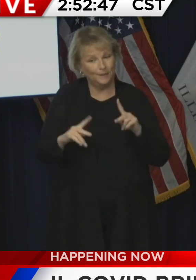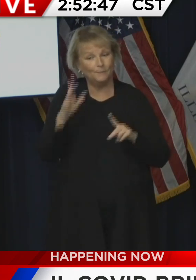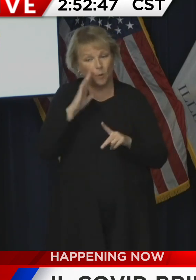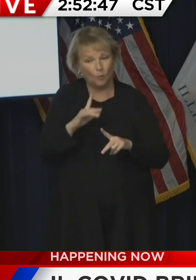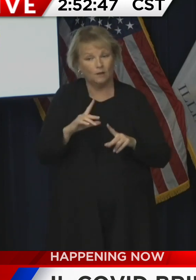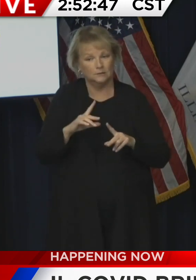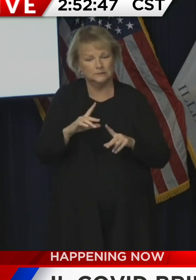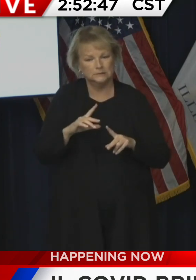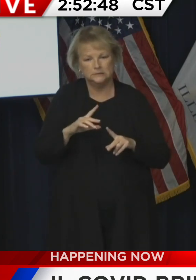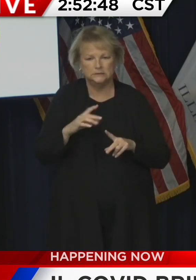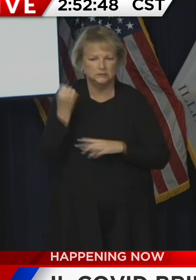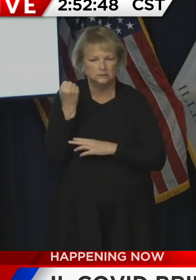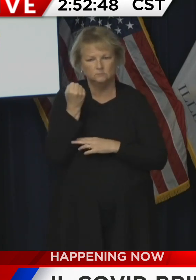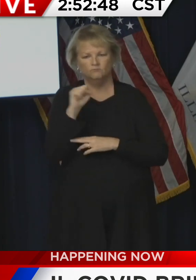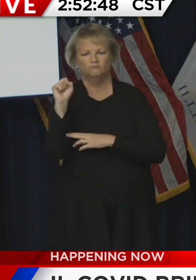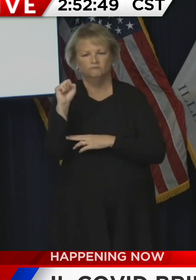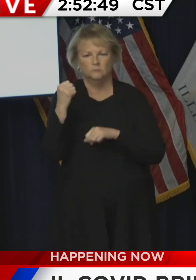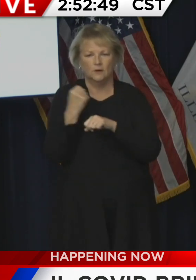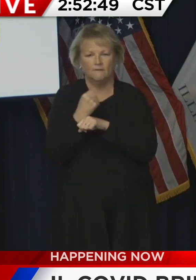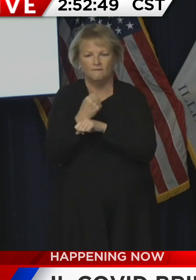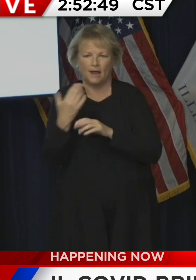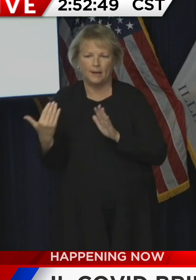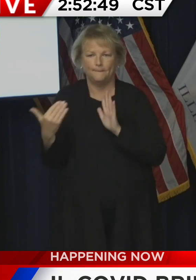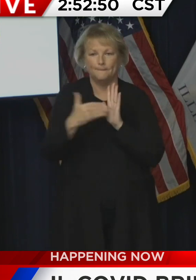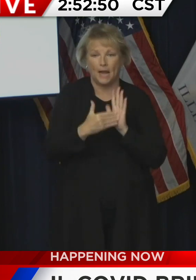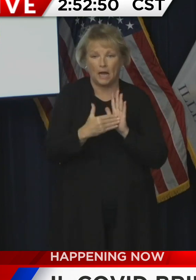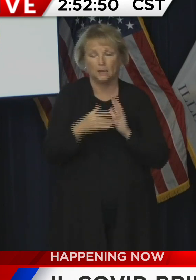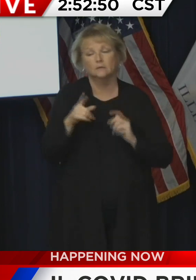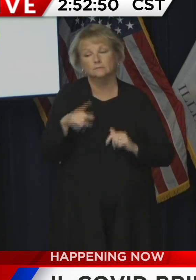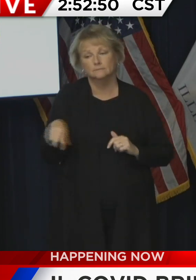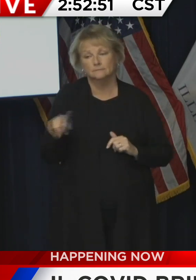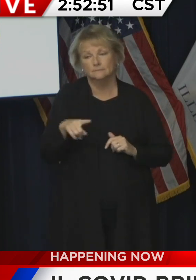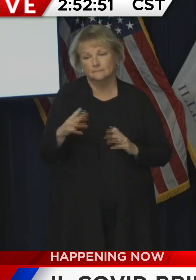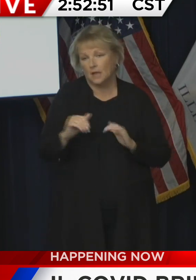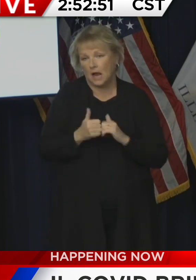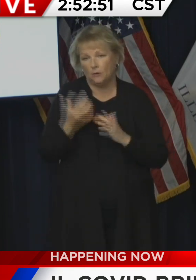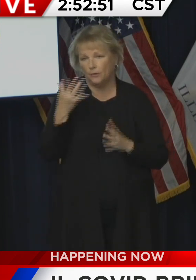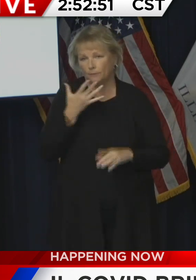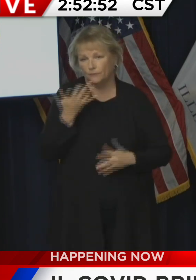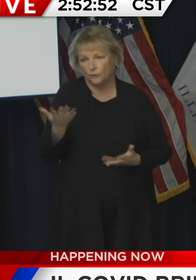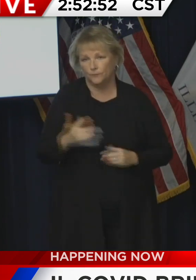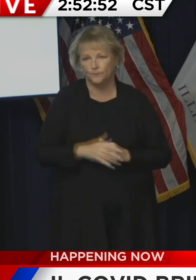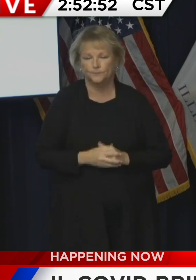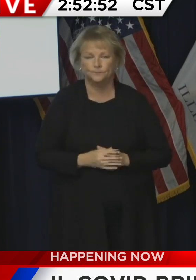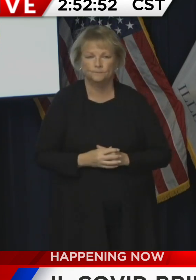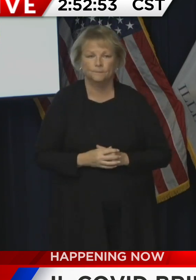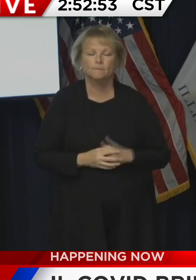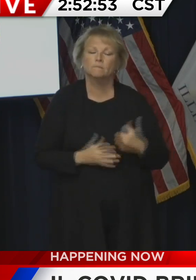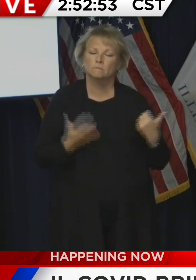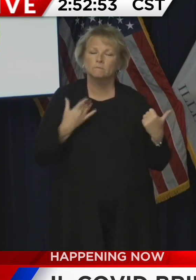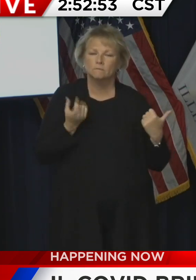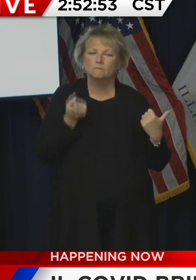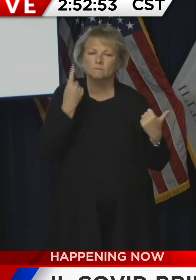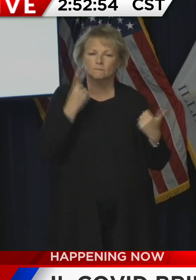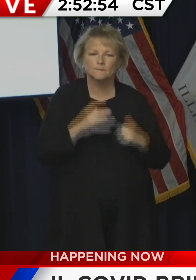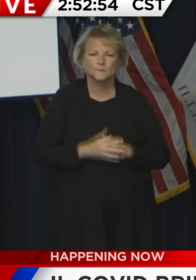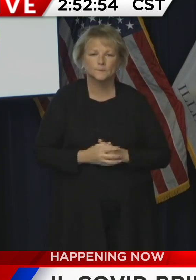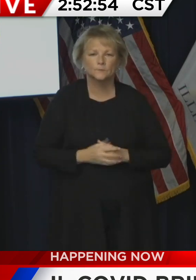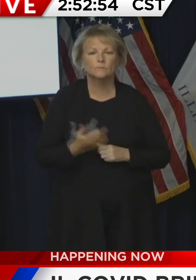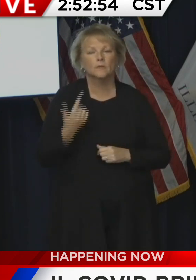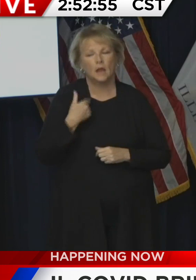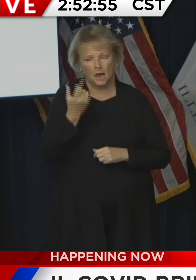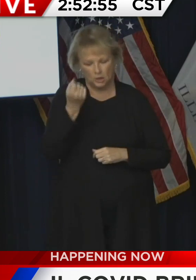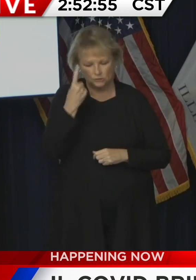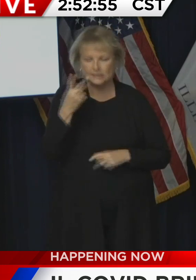fighting back. Yeah. And it's the best of the way that they know how and that's how they choose to do it. I understand. And I understand